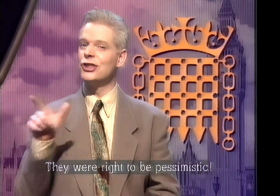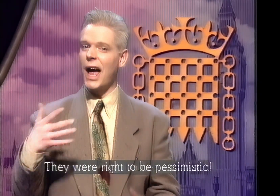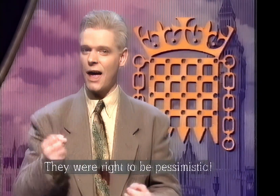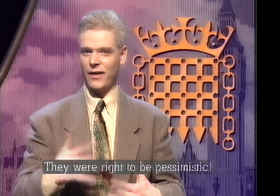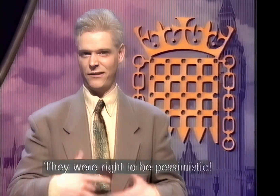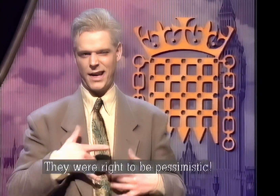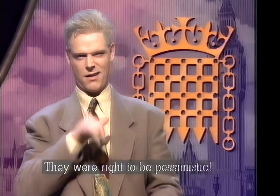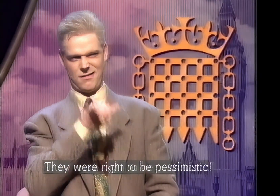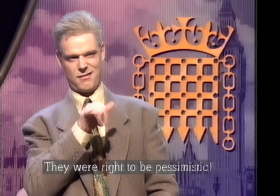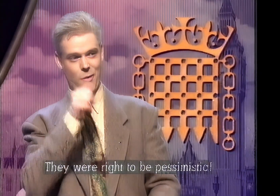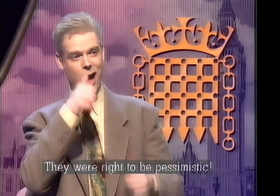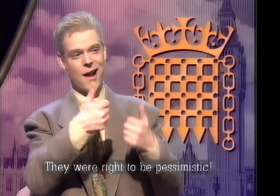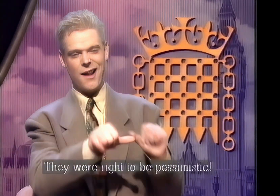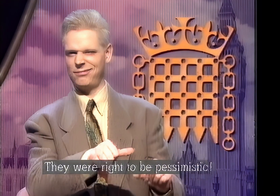They were right to be pessimistic.